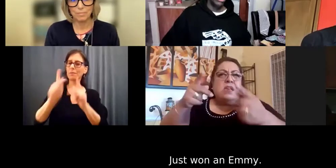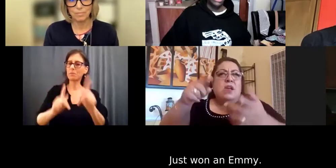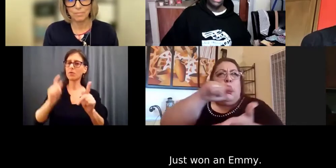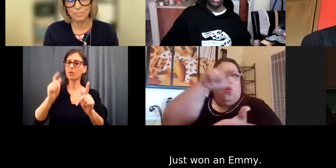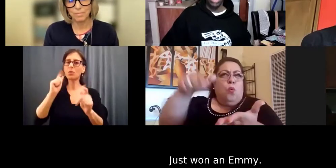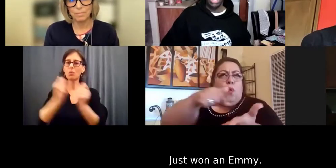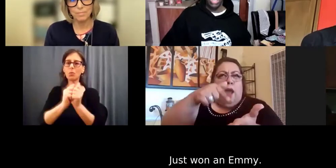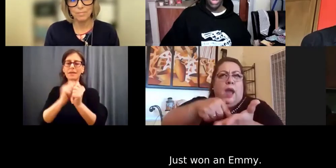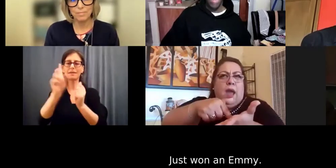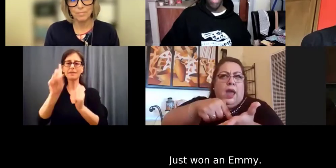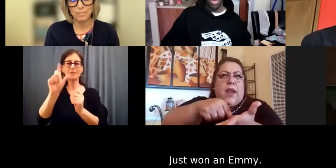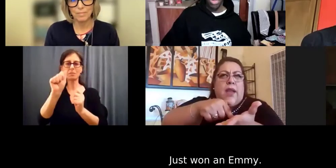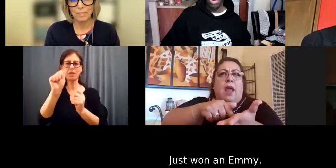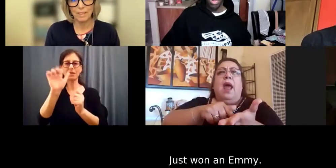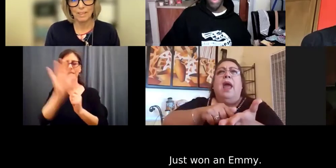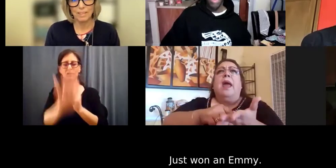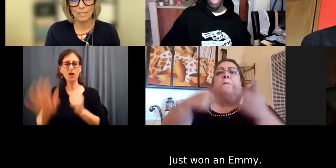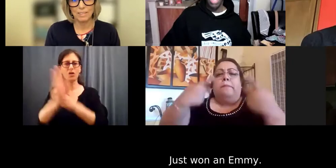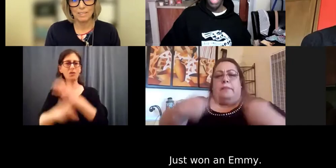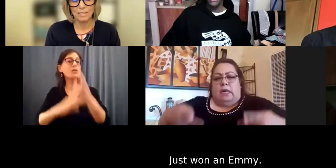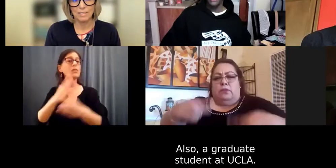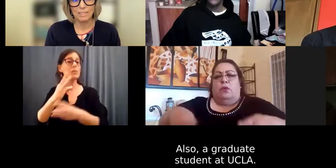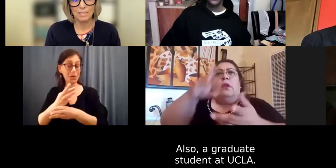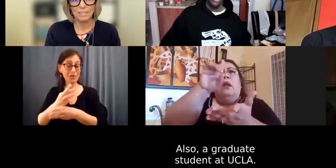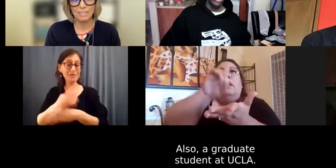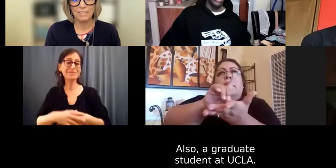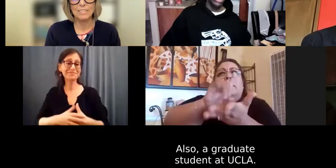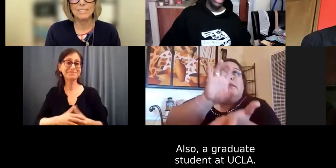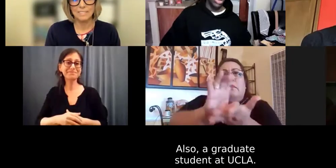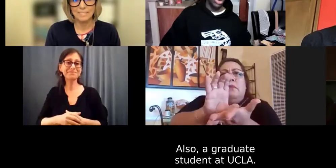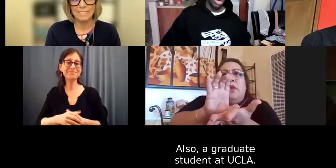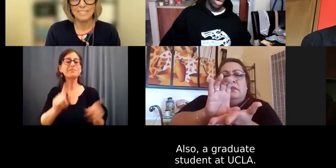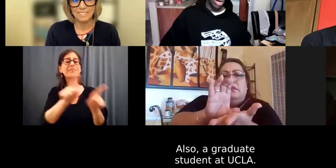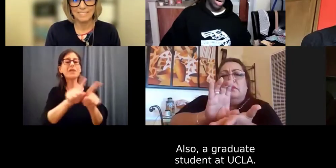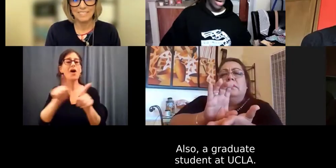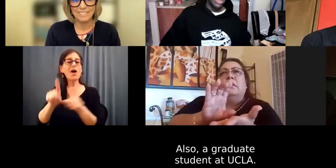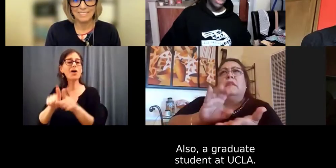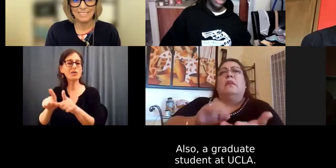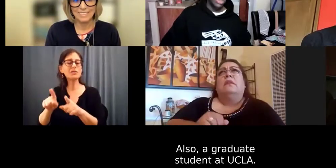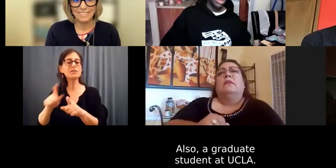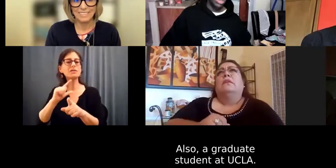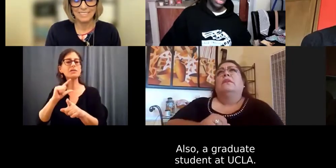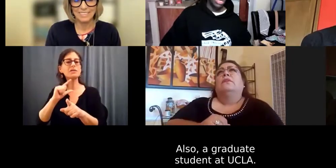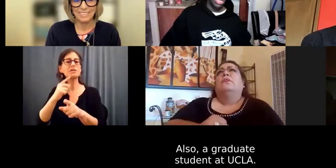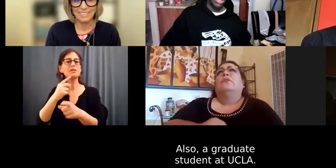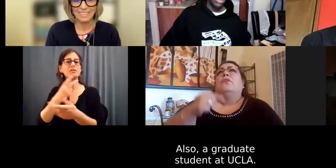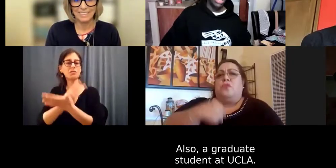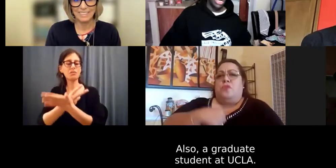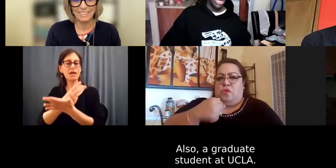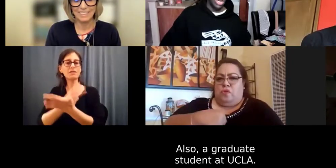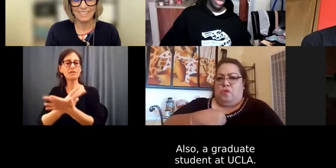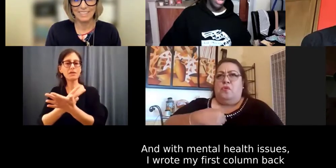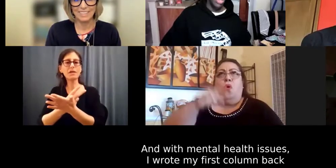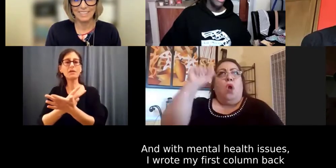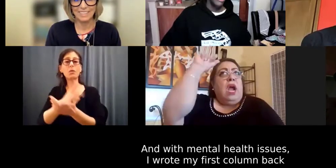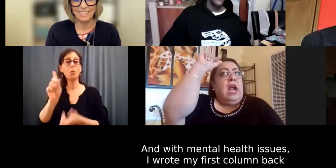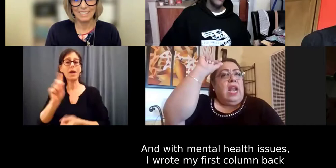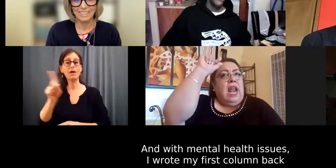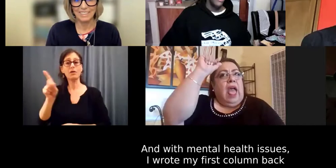We just won an Emmy. I'm also a graduate student at UCLA.